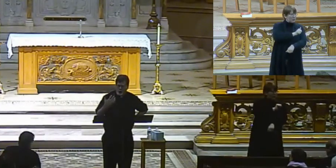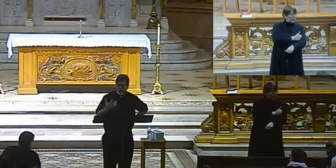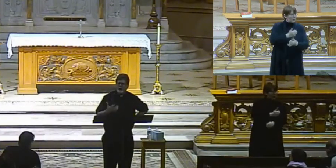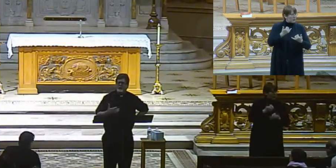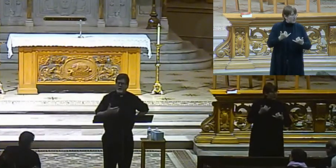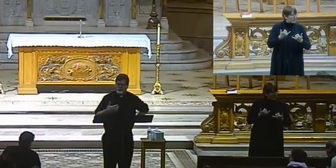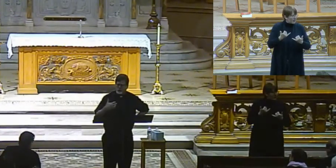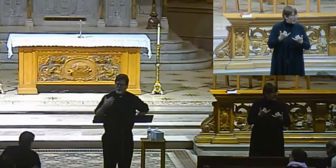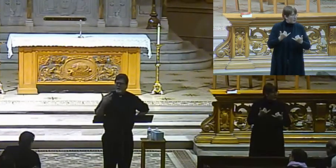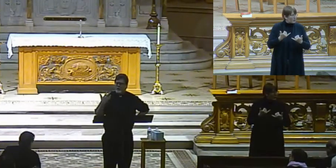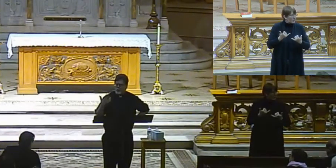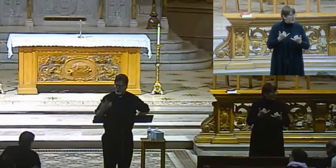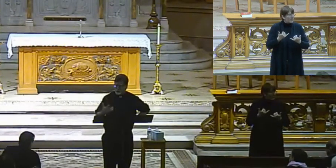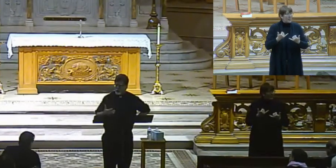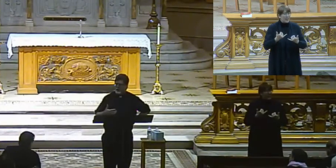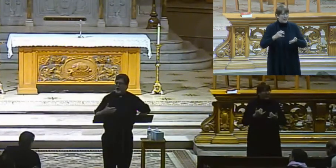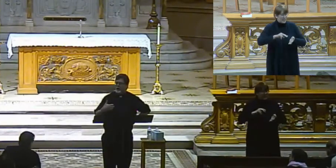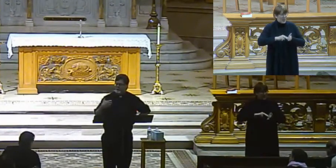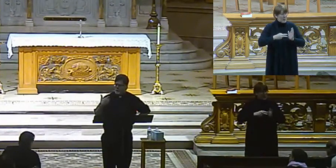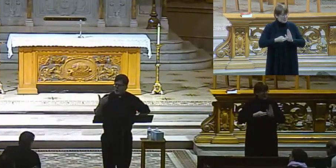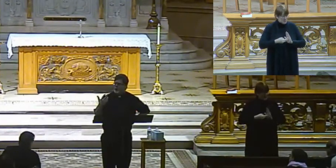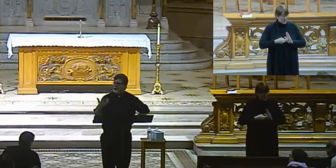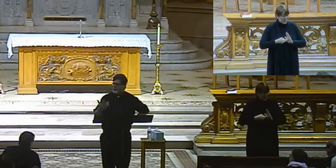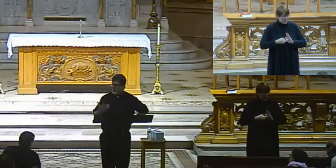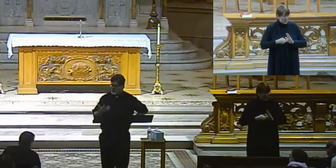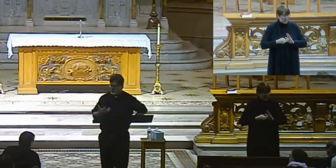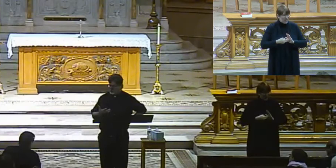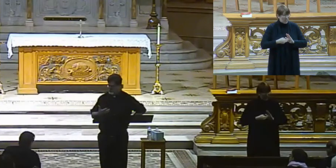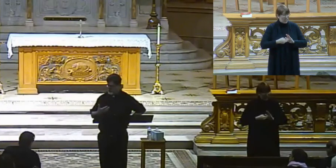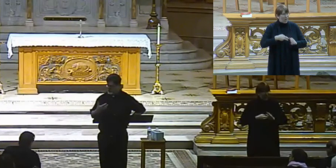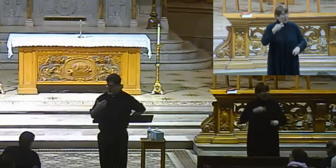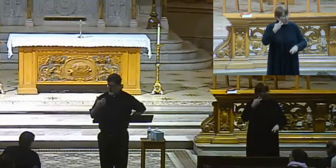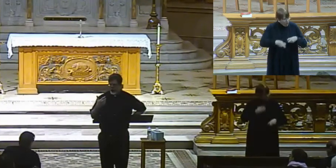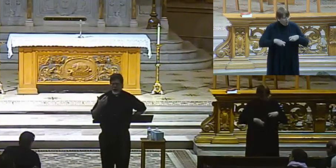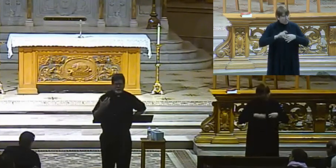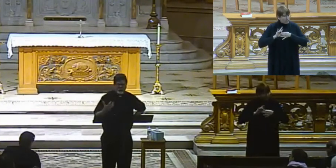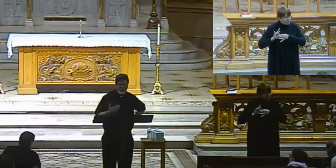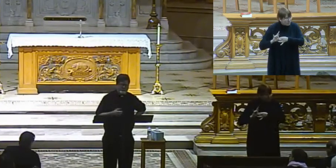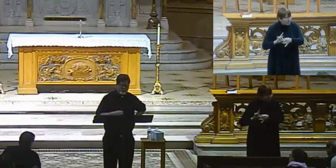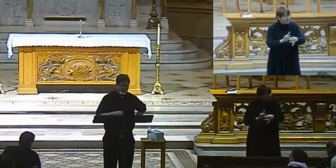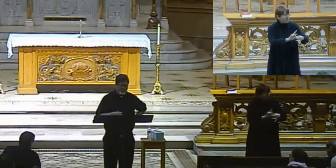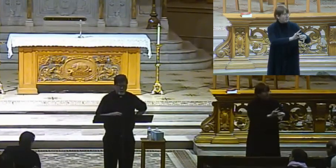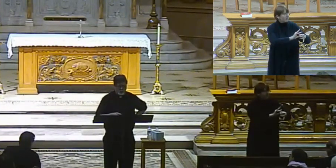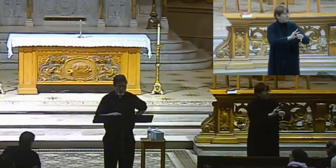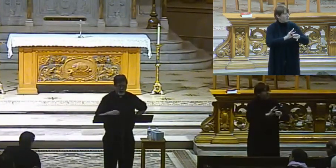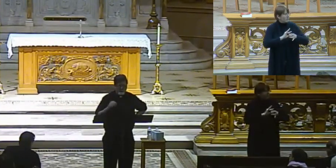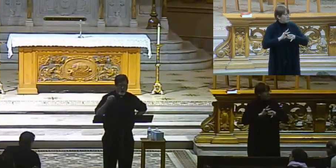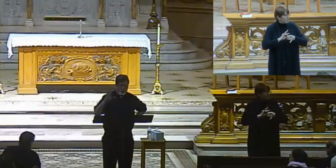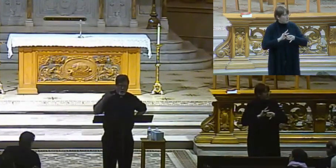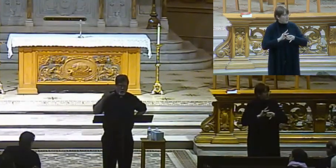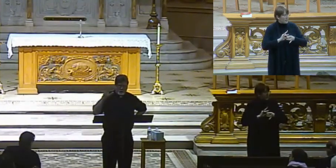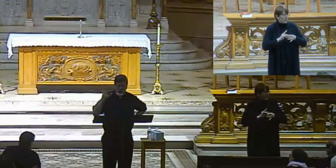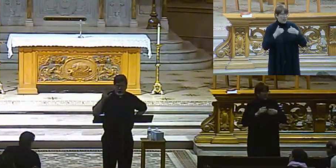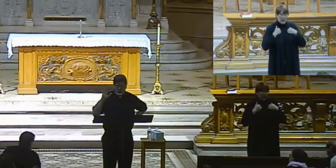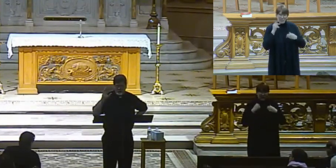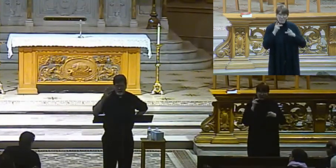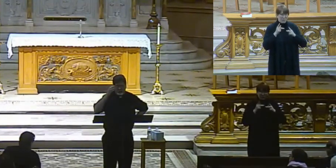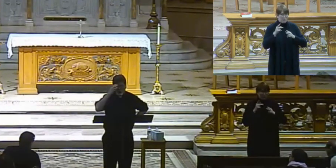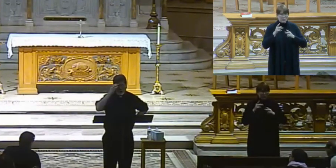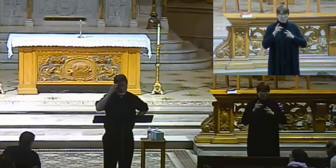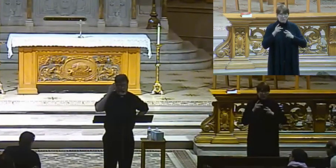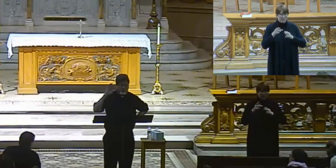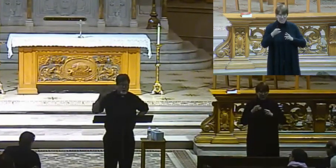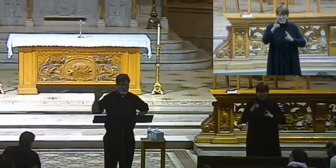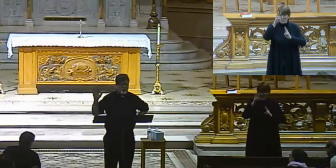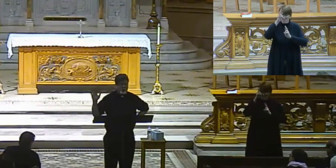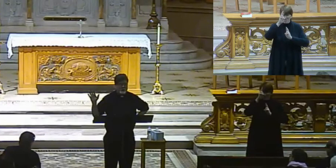causes difficulty for unity, all right? And we have people who just have no respect, have